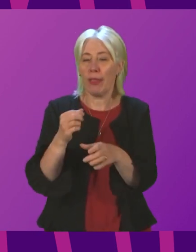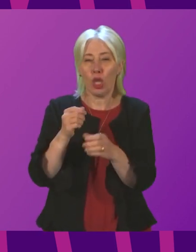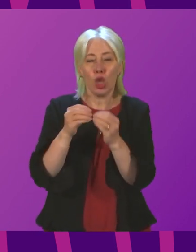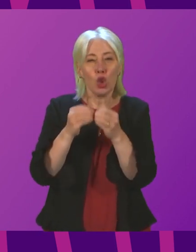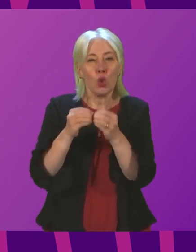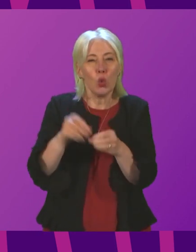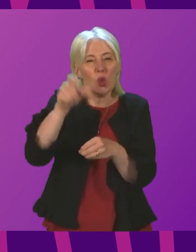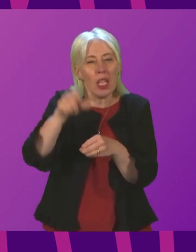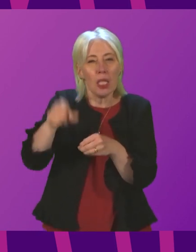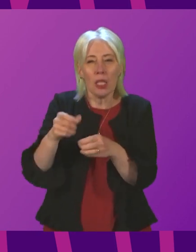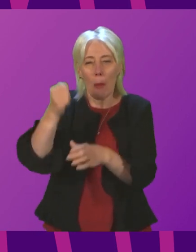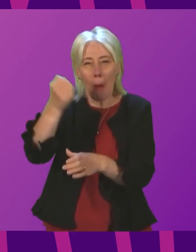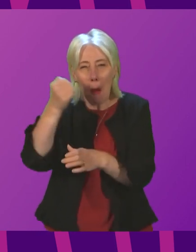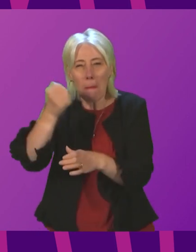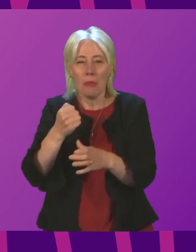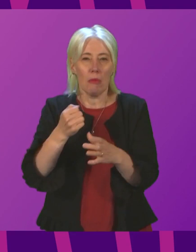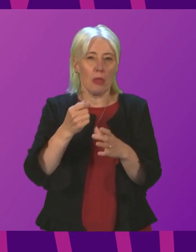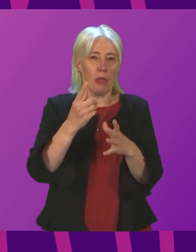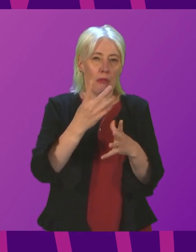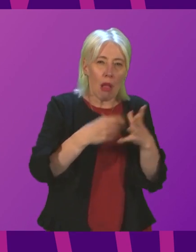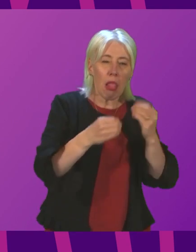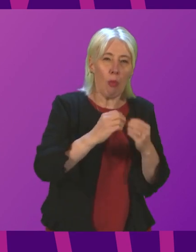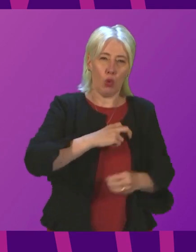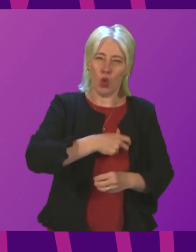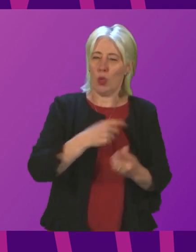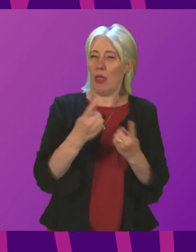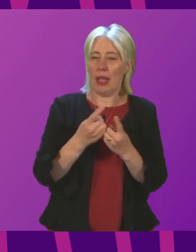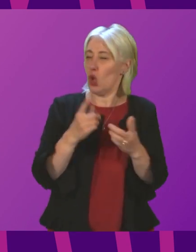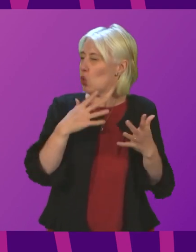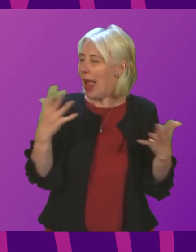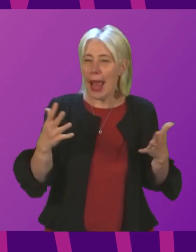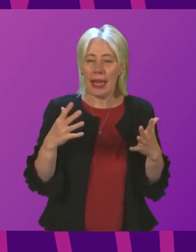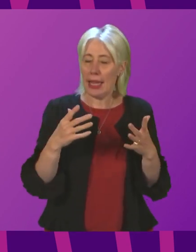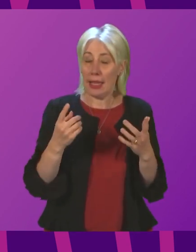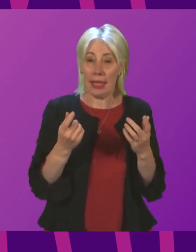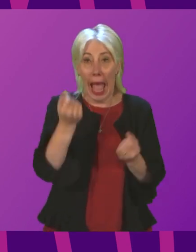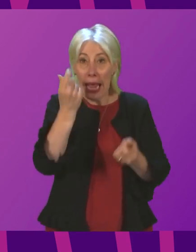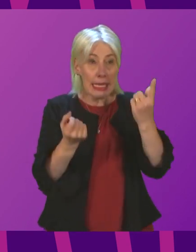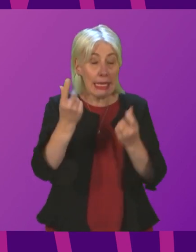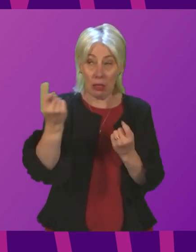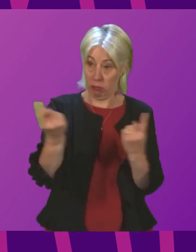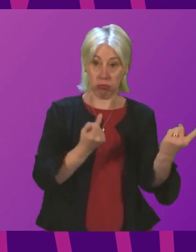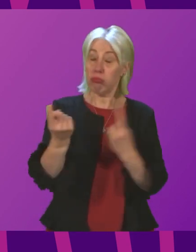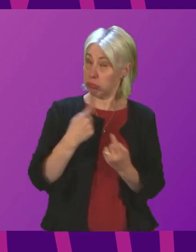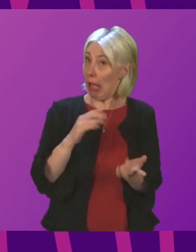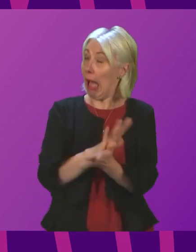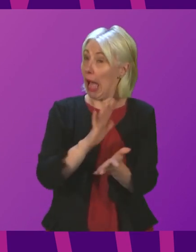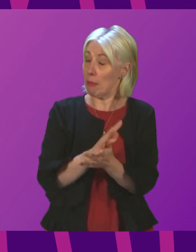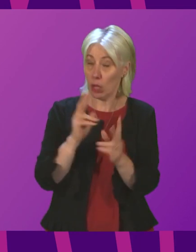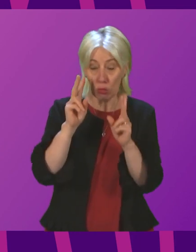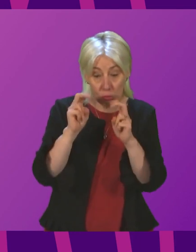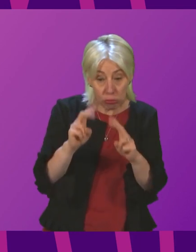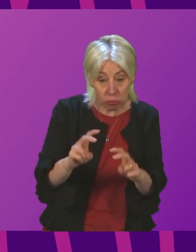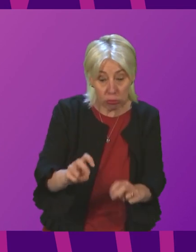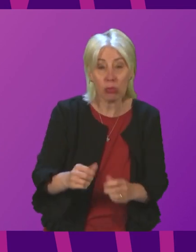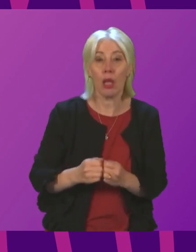and universities. So I more than happy to look at both that suggestion and any others which come forward. But I would say there are quite a number of actions being looked at